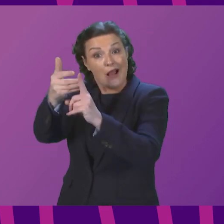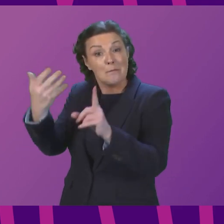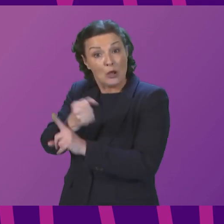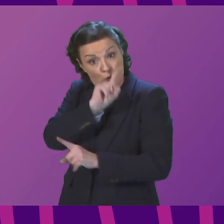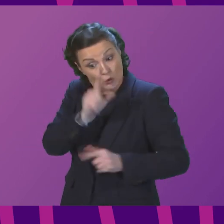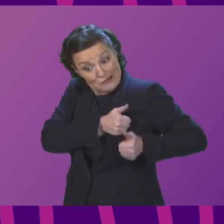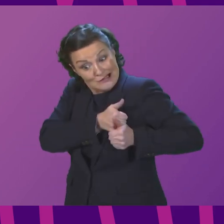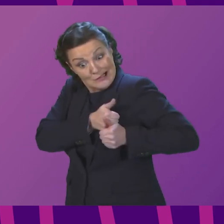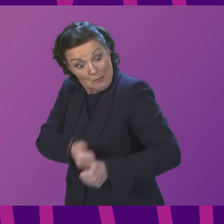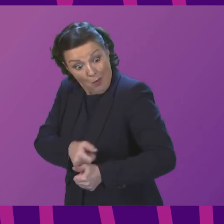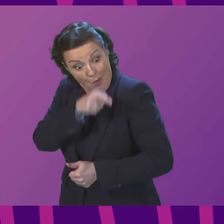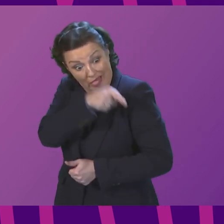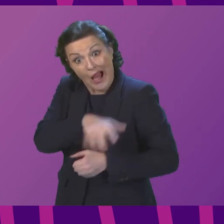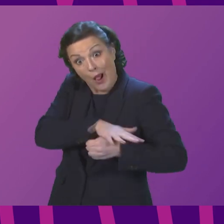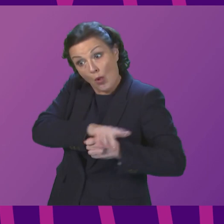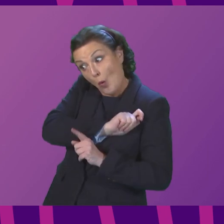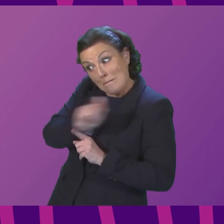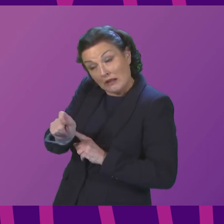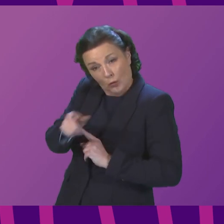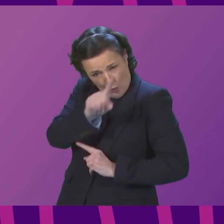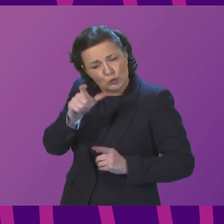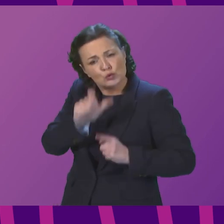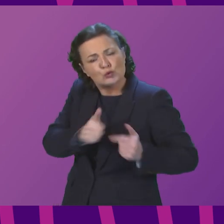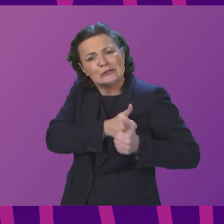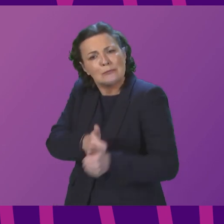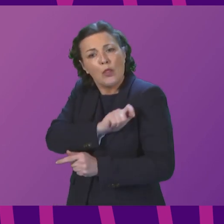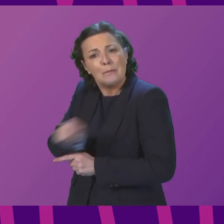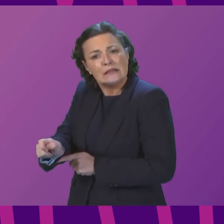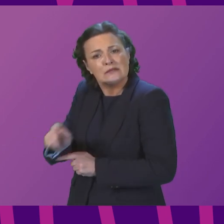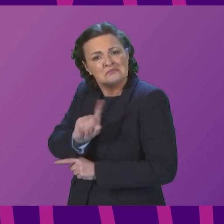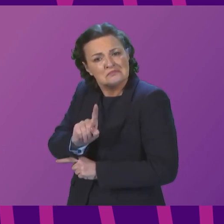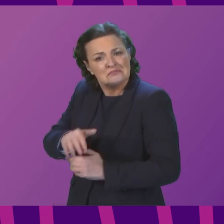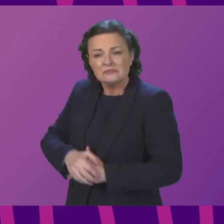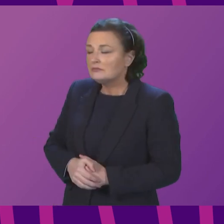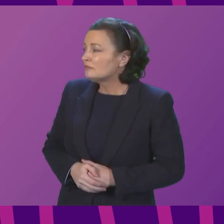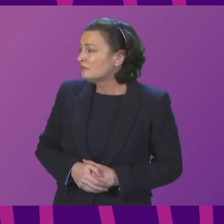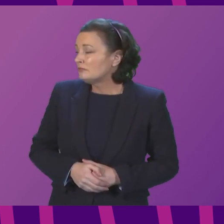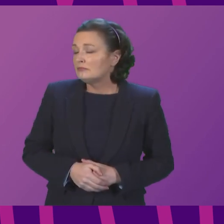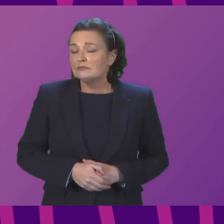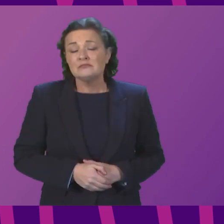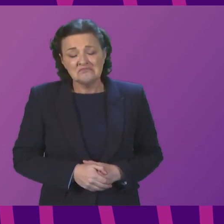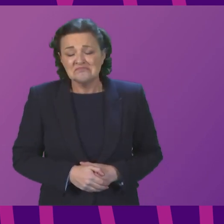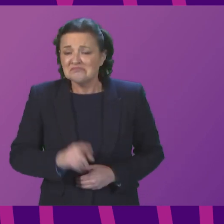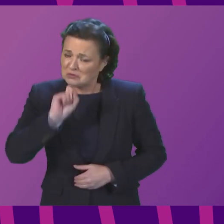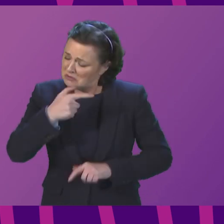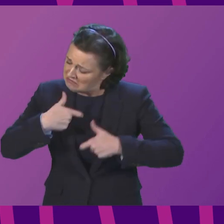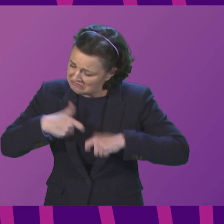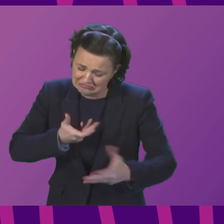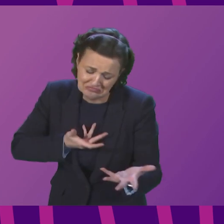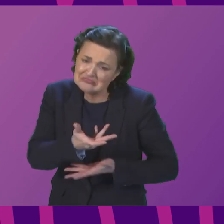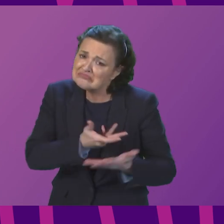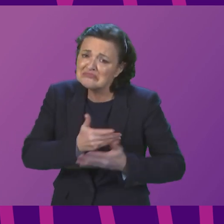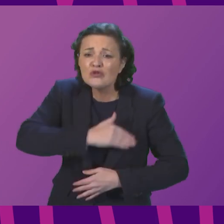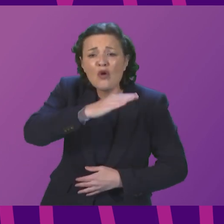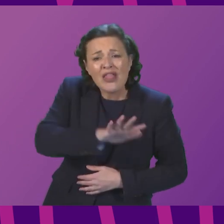what will the Scottish Government do to support that bid? First Minister. We will continue to discuss with North Ayrshire Council and other Councils their ambitions across